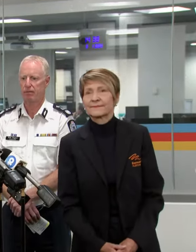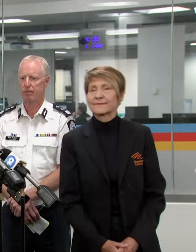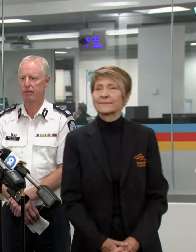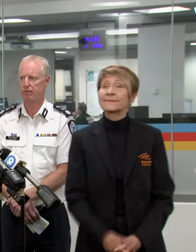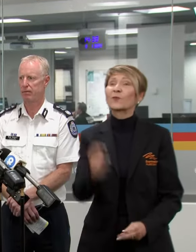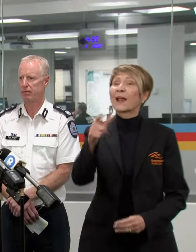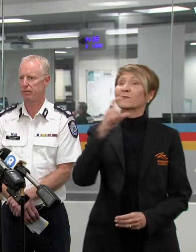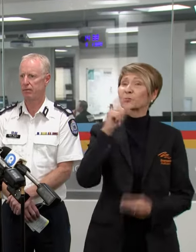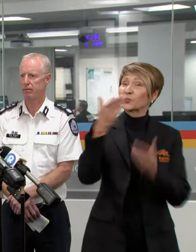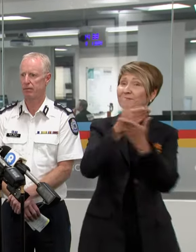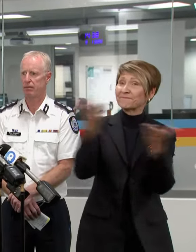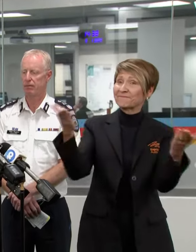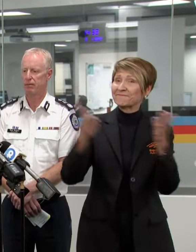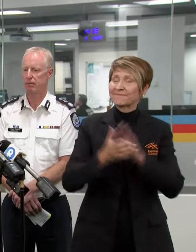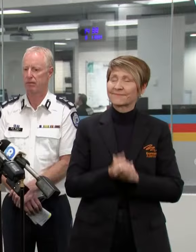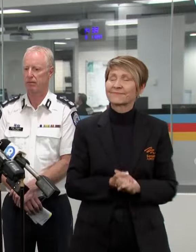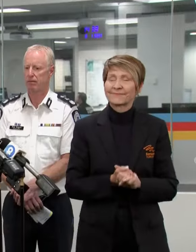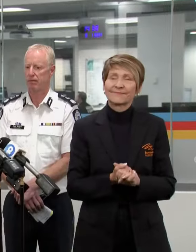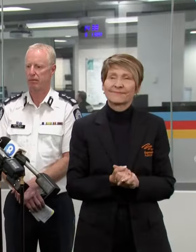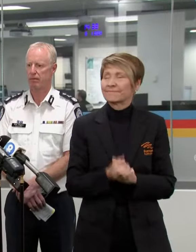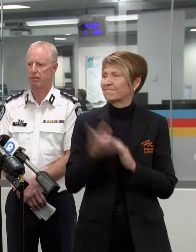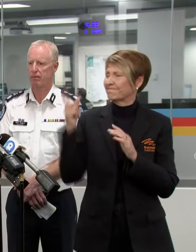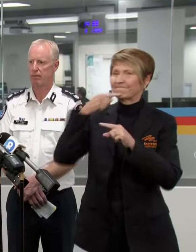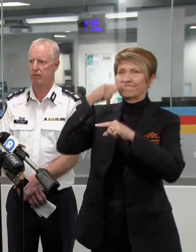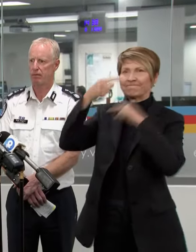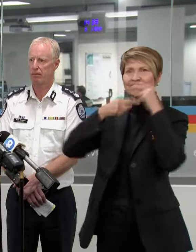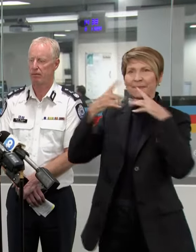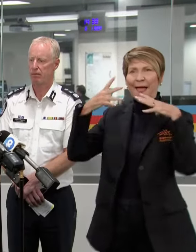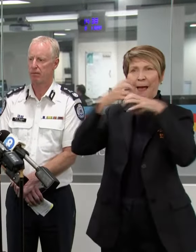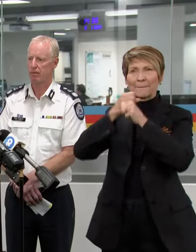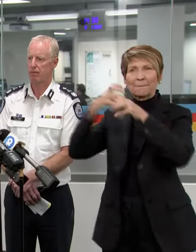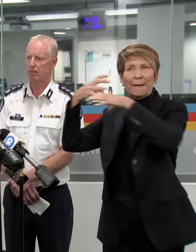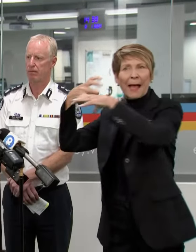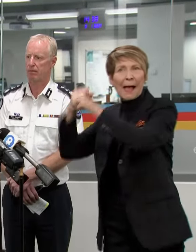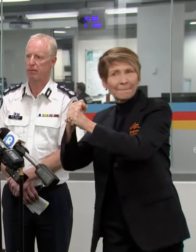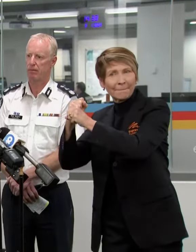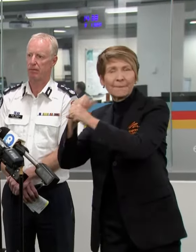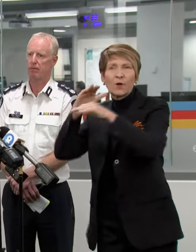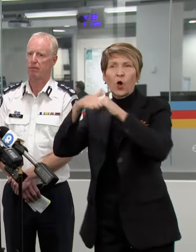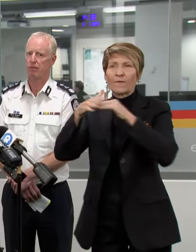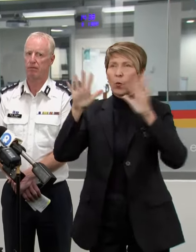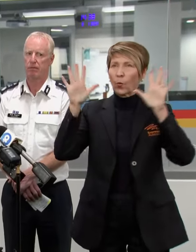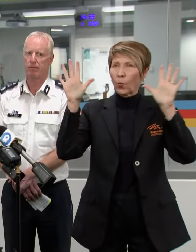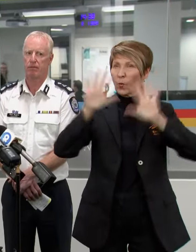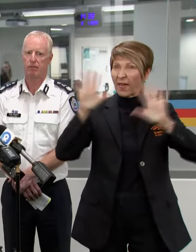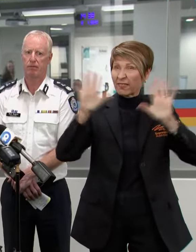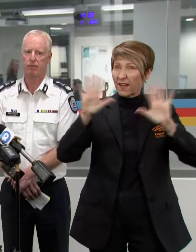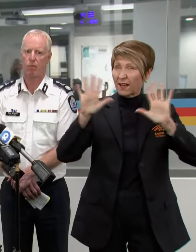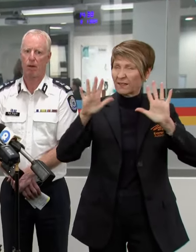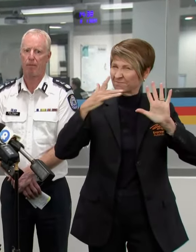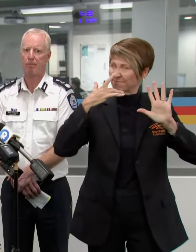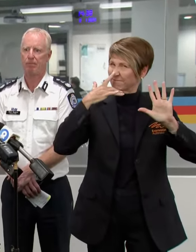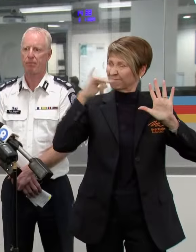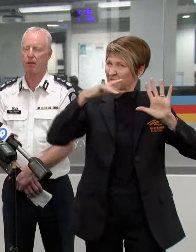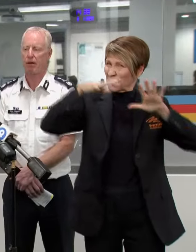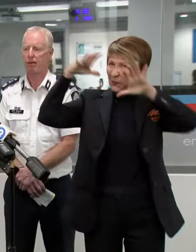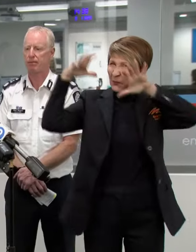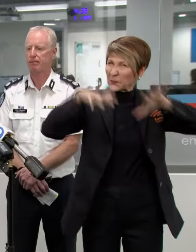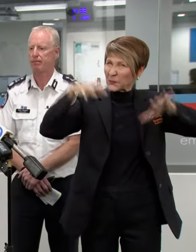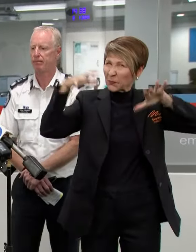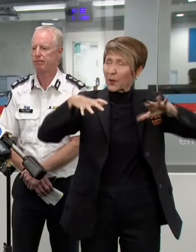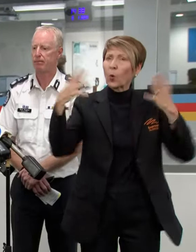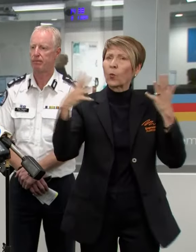Good afternoon everyone. As you've just heard, we've seen a very significant weather event impact across the northern parts of